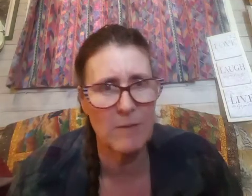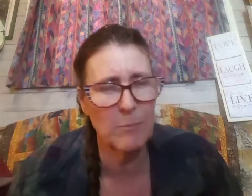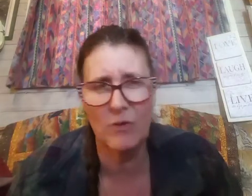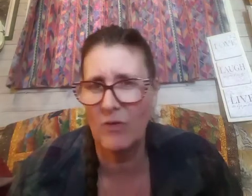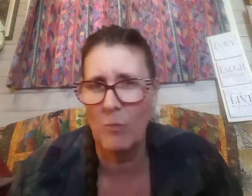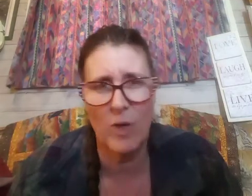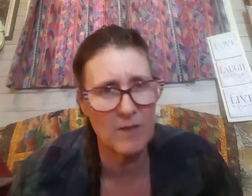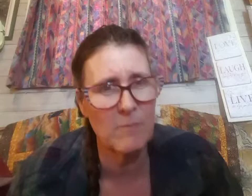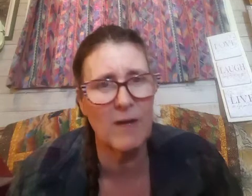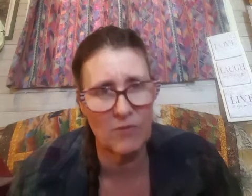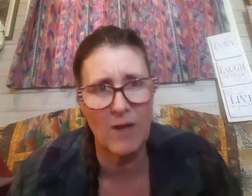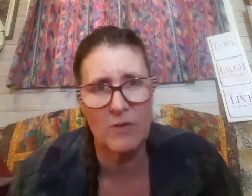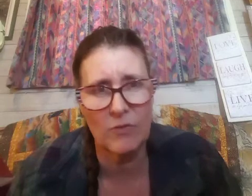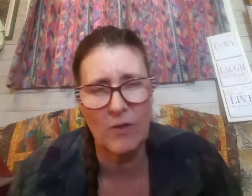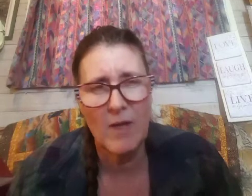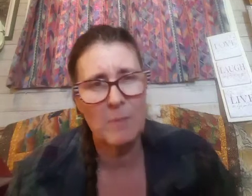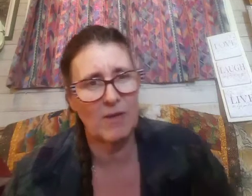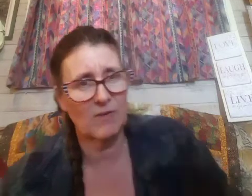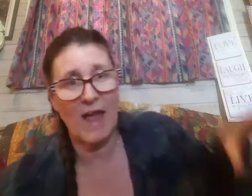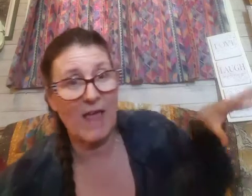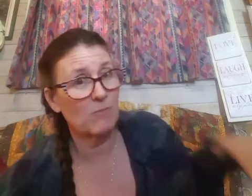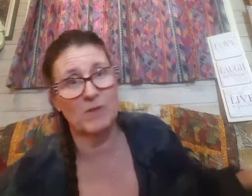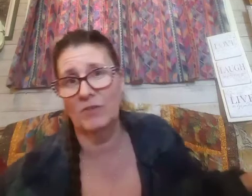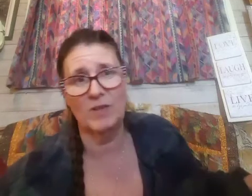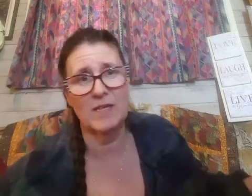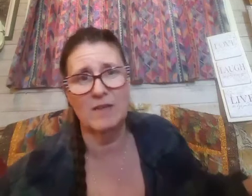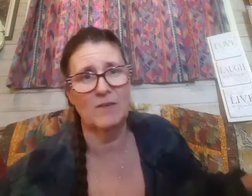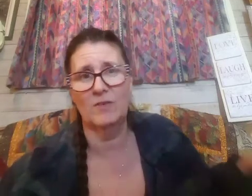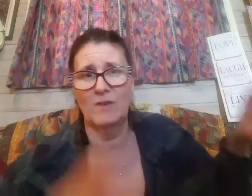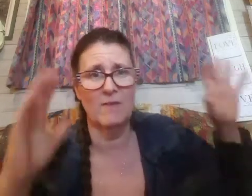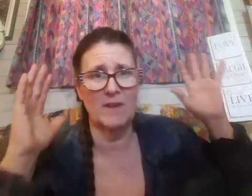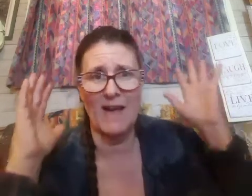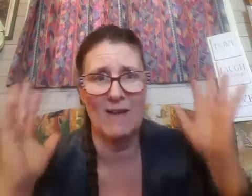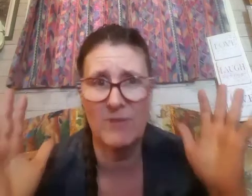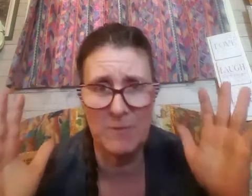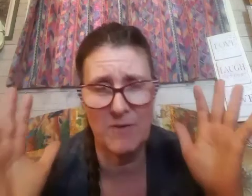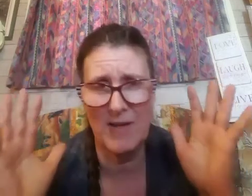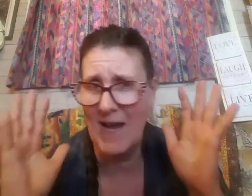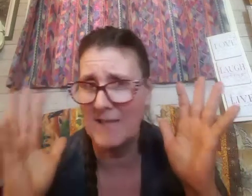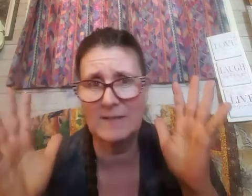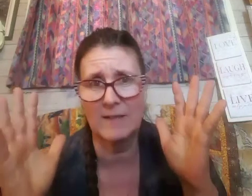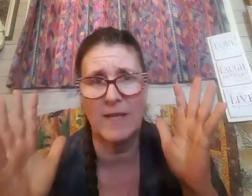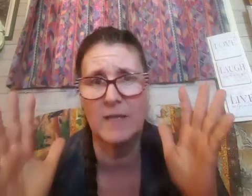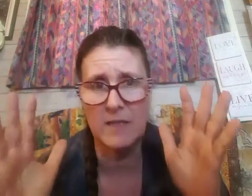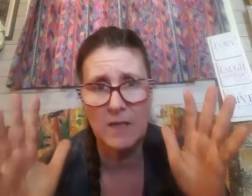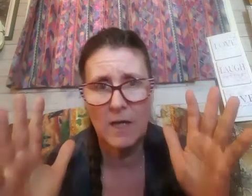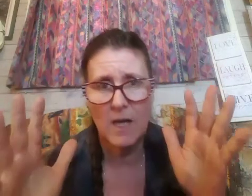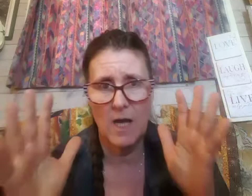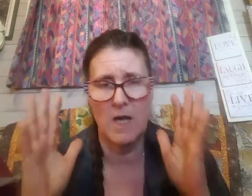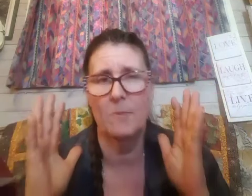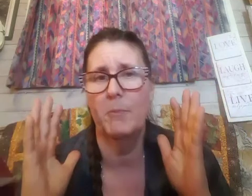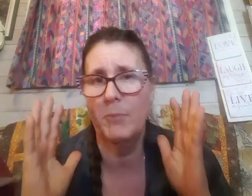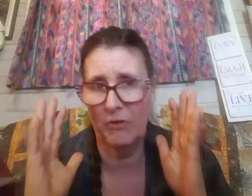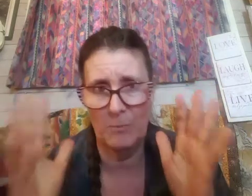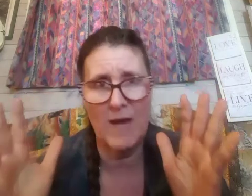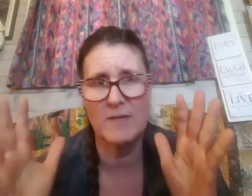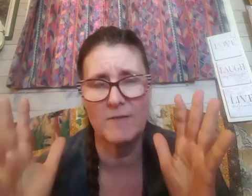put some wind in my sails because i have been studying this in a very from a very isolated uh perspective perspective